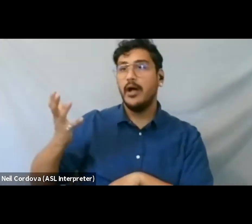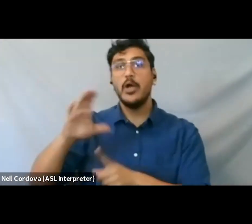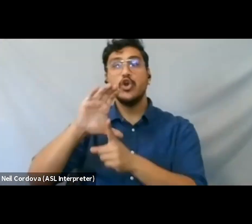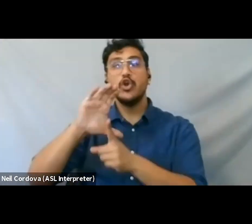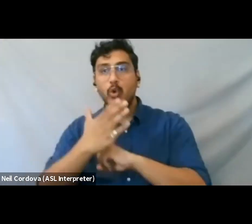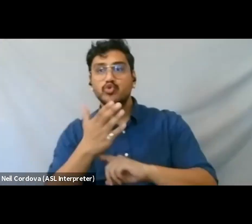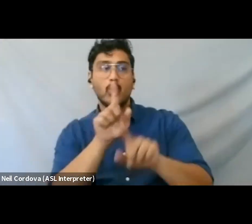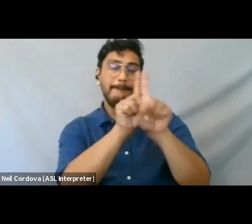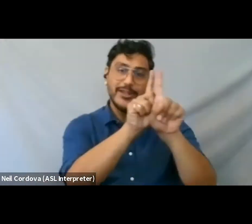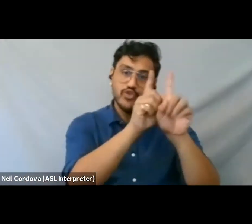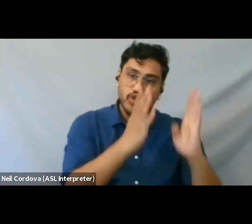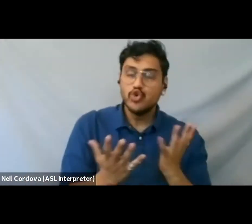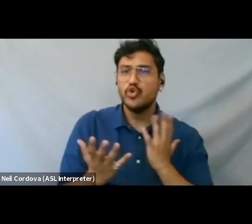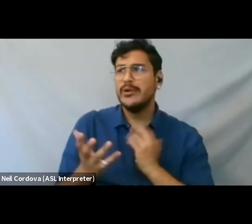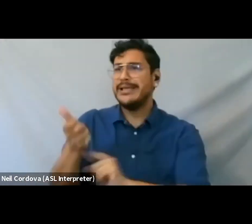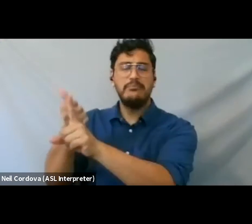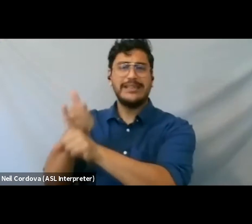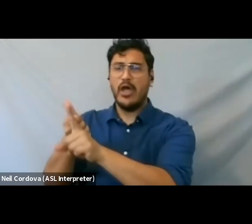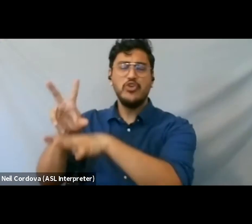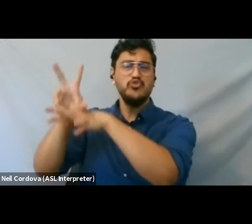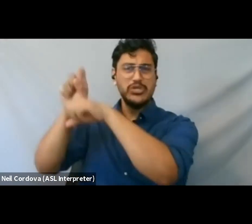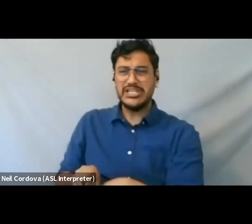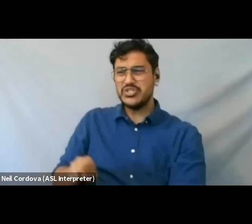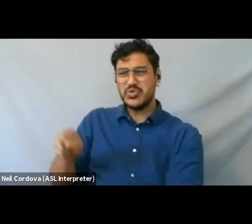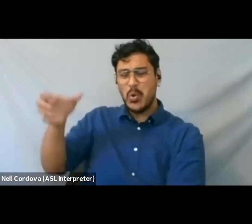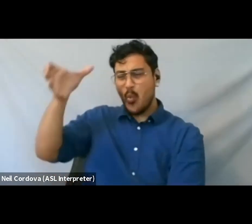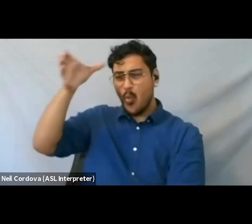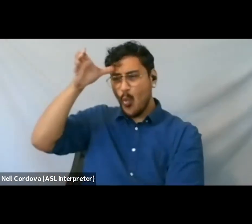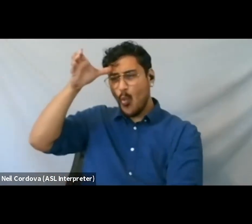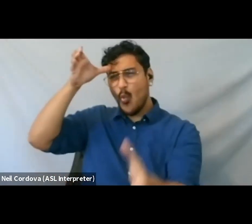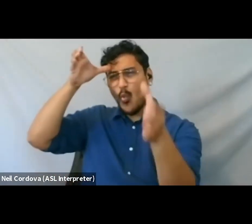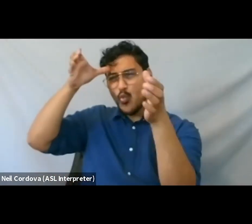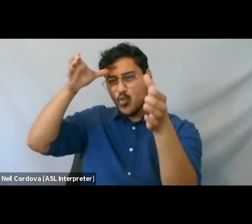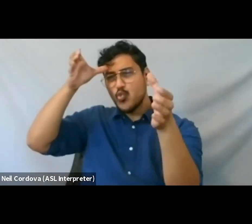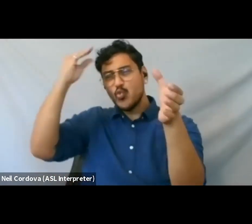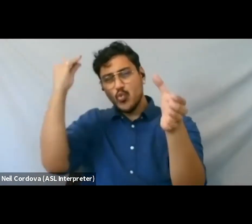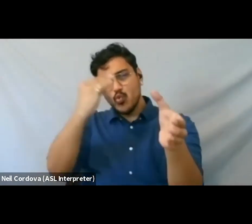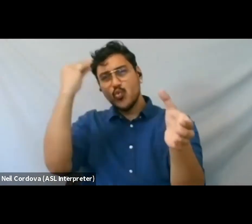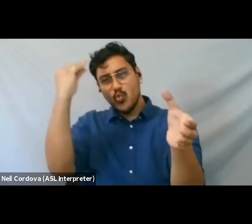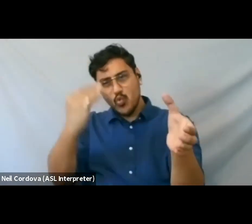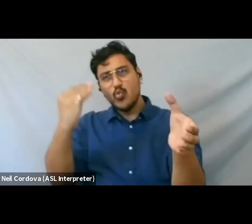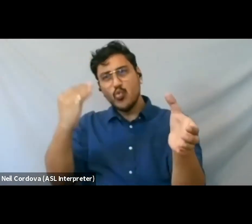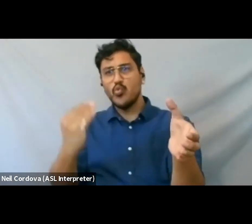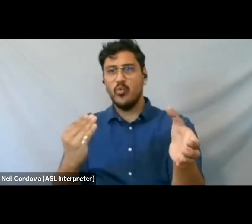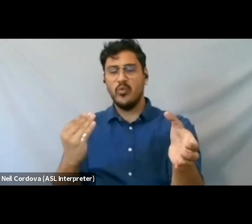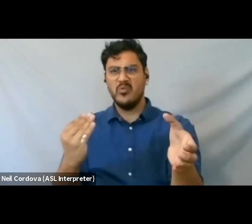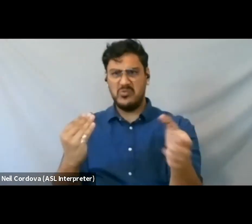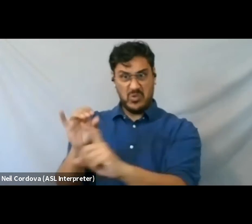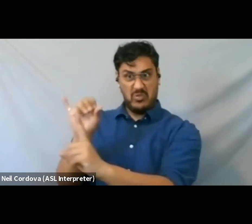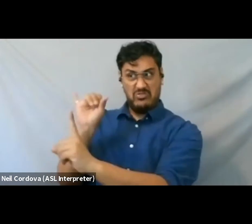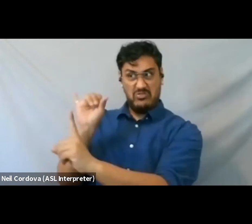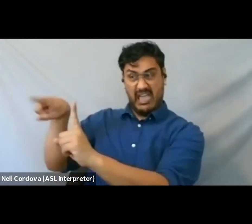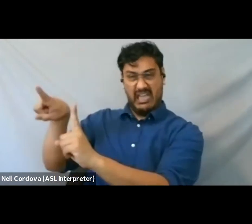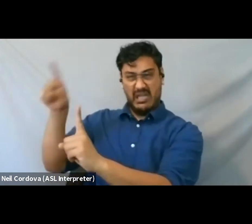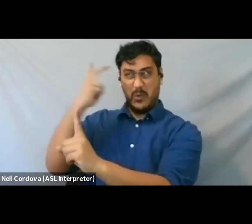and carrier of tradition. And so that is kind of the lens that I now look at everything through. And